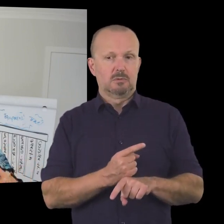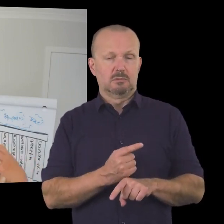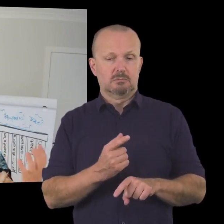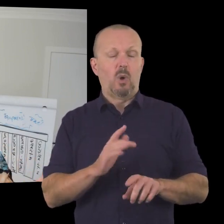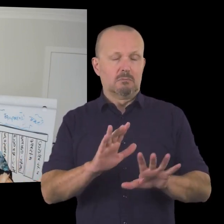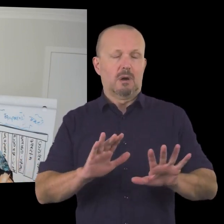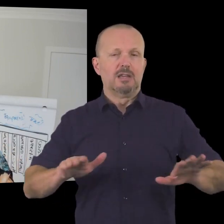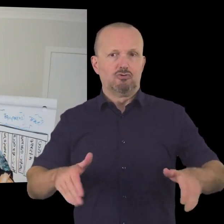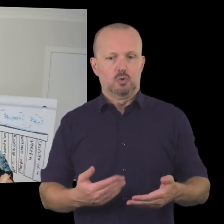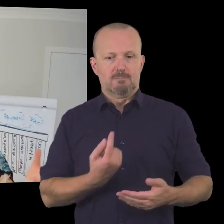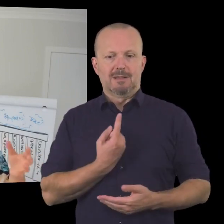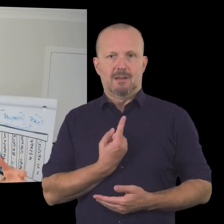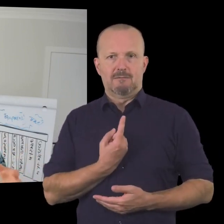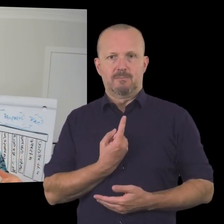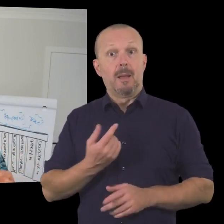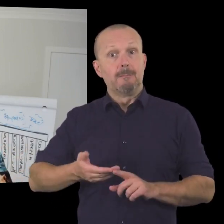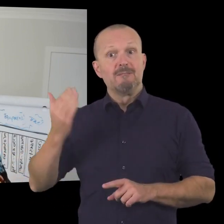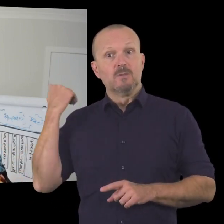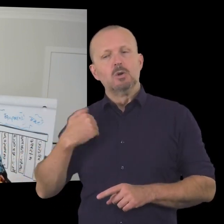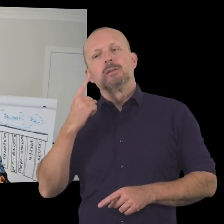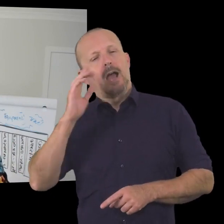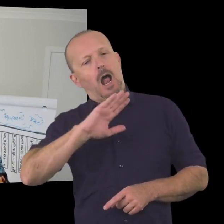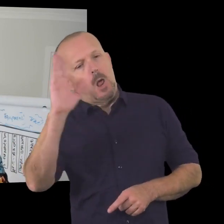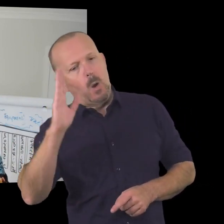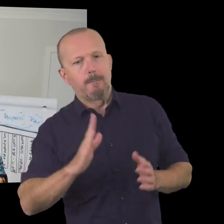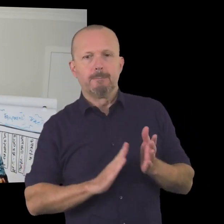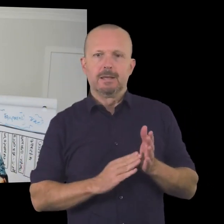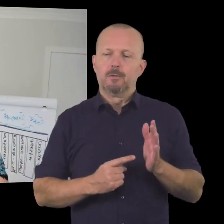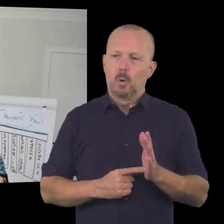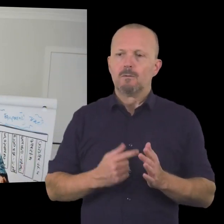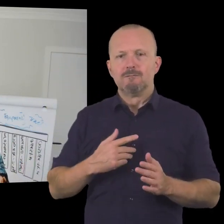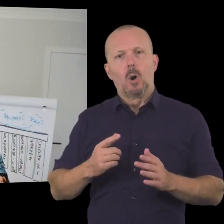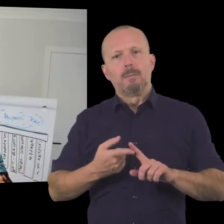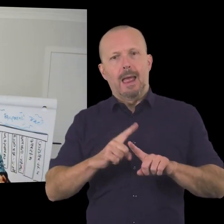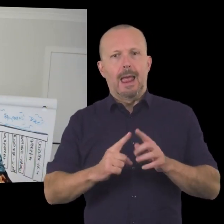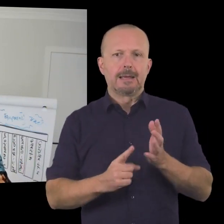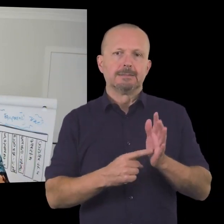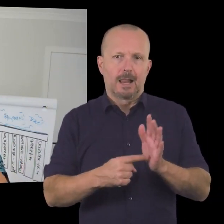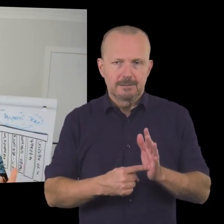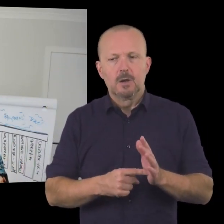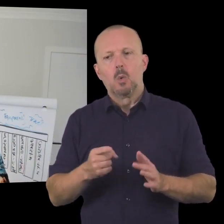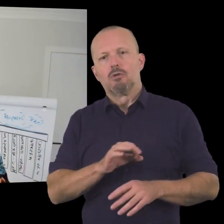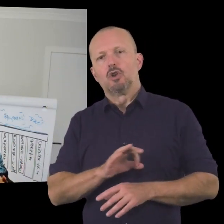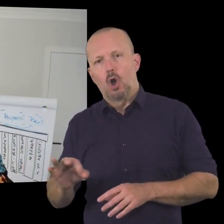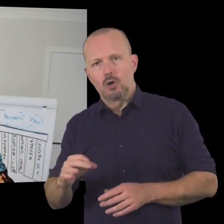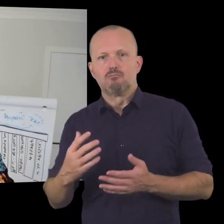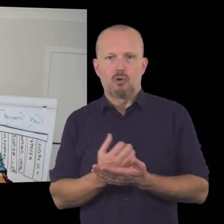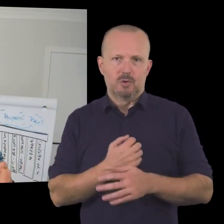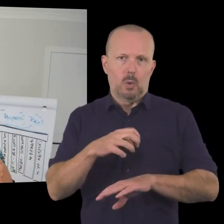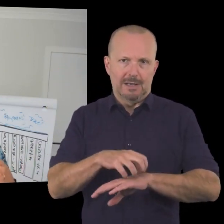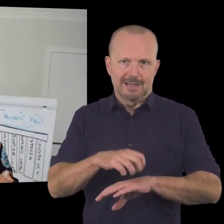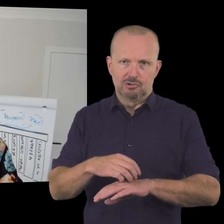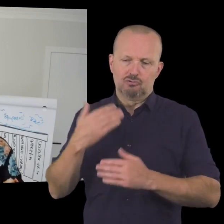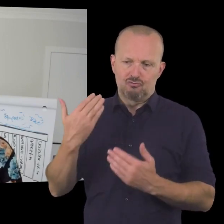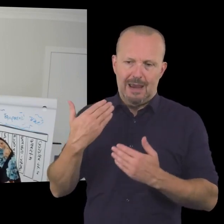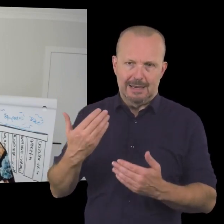uh i introduced myself and i used to introduce myself by saying hi i'm megan from exult we provide training and support for community and not-for-profit organizations at the